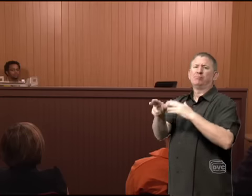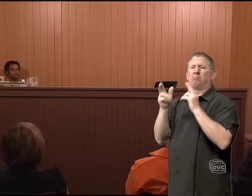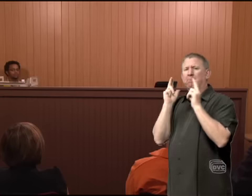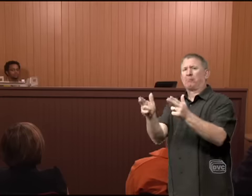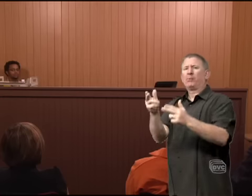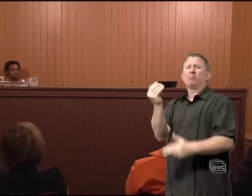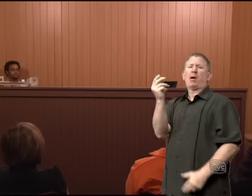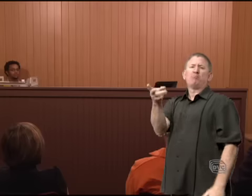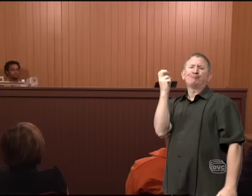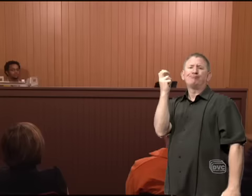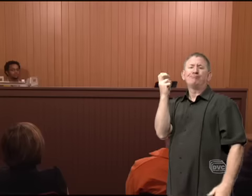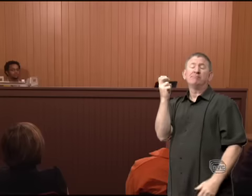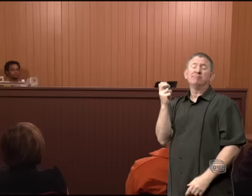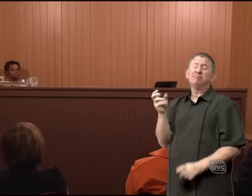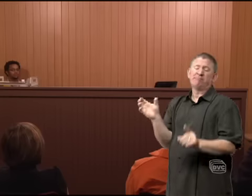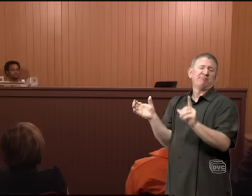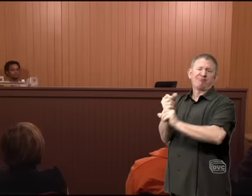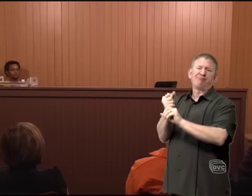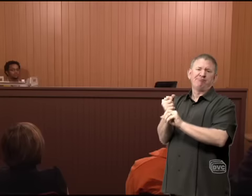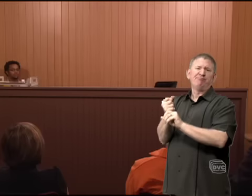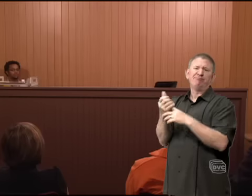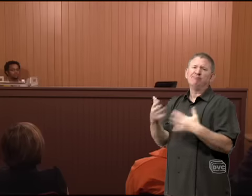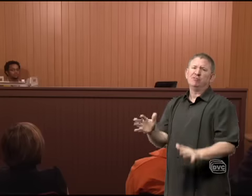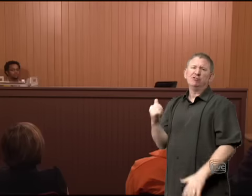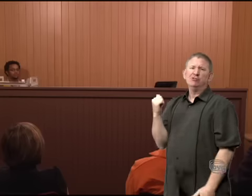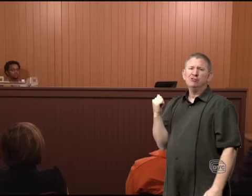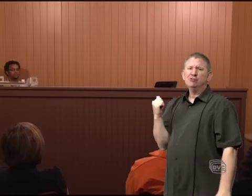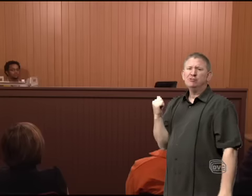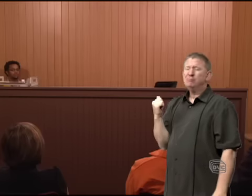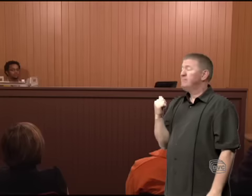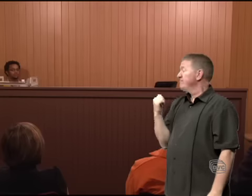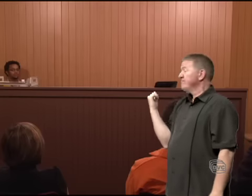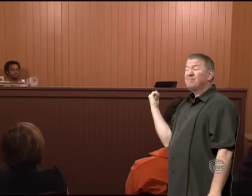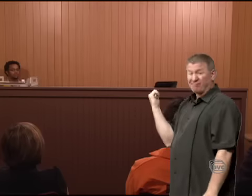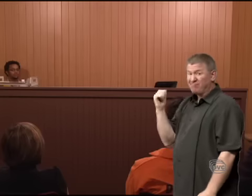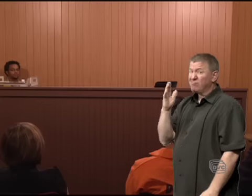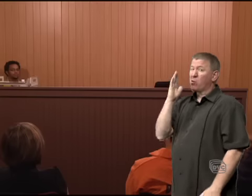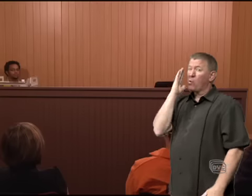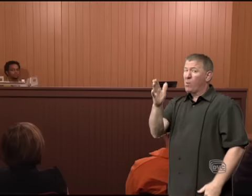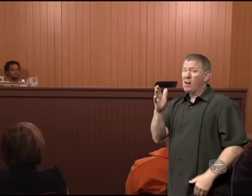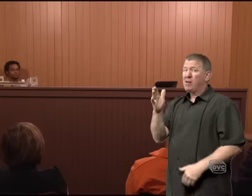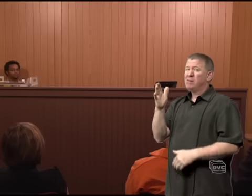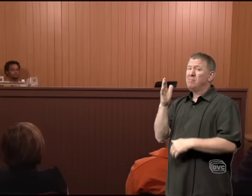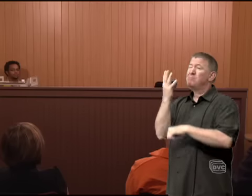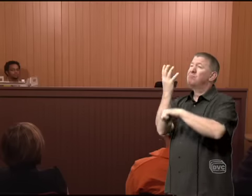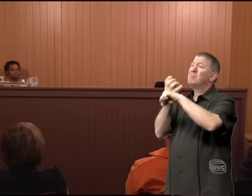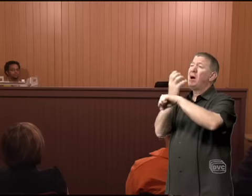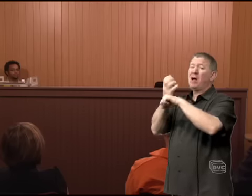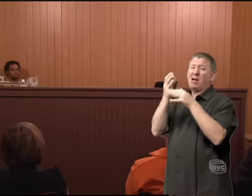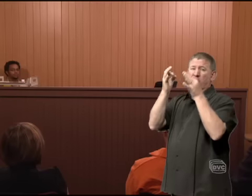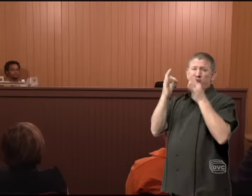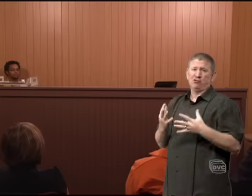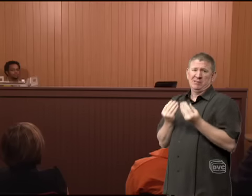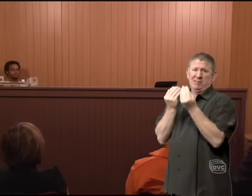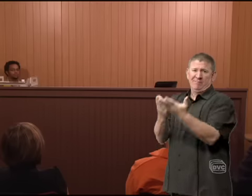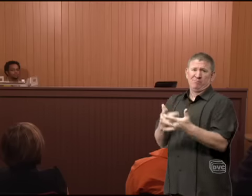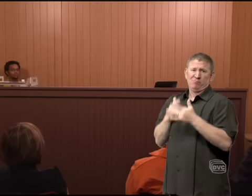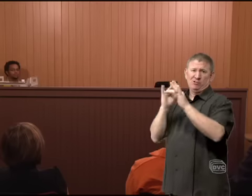store with a gun and robbed it. But then they arrested him. So now he's got to beg before the judge for